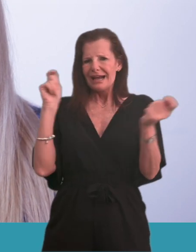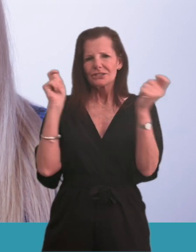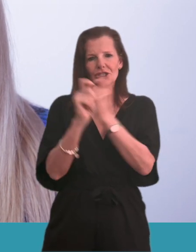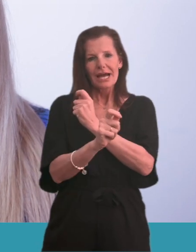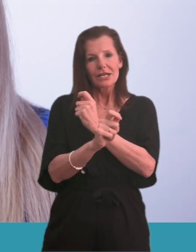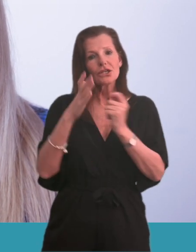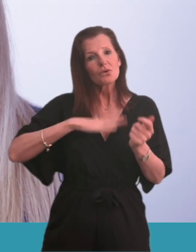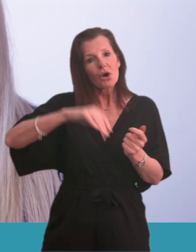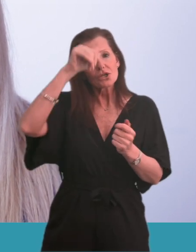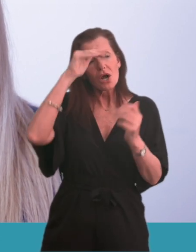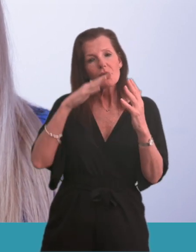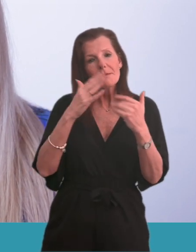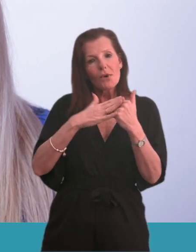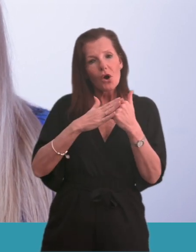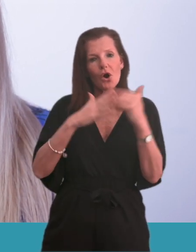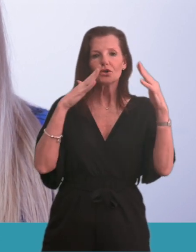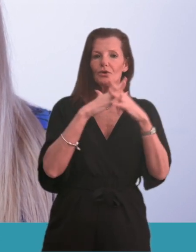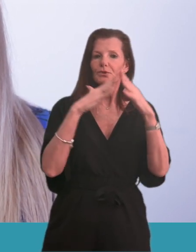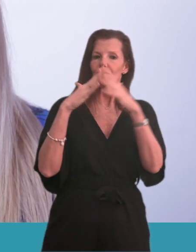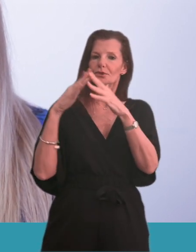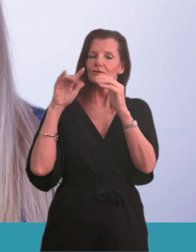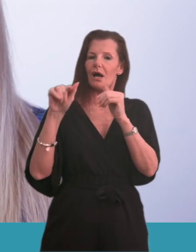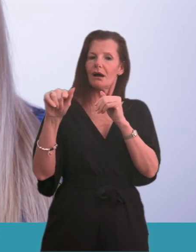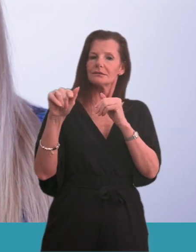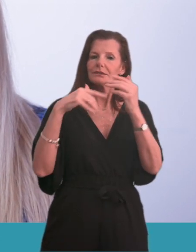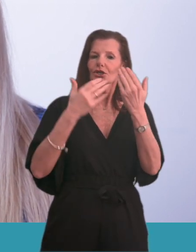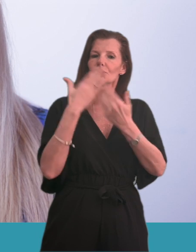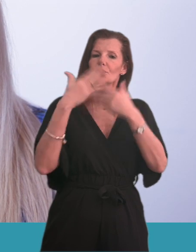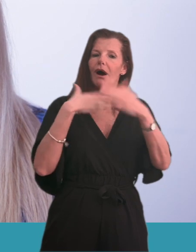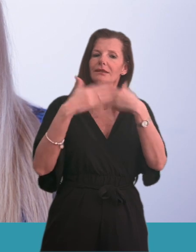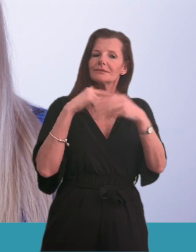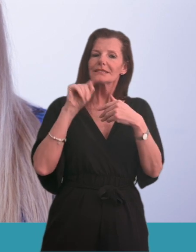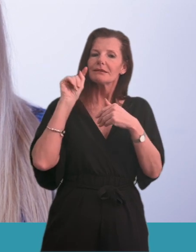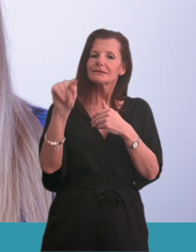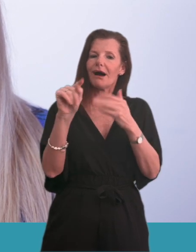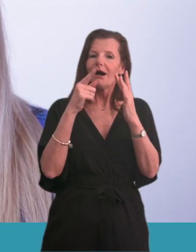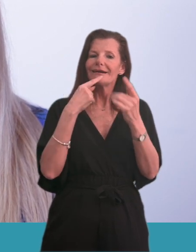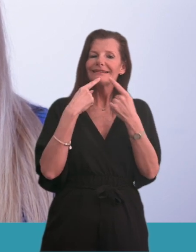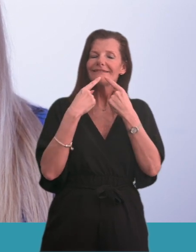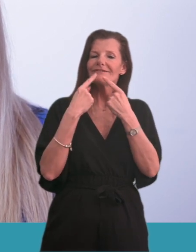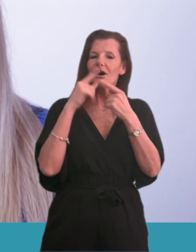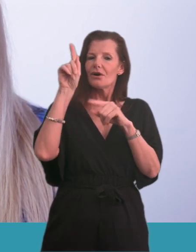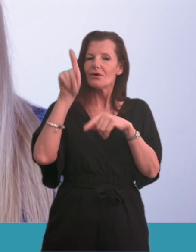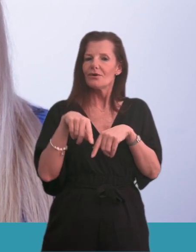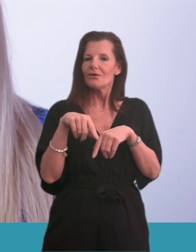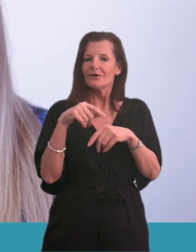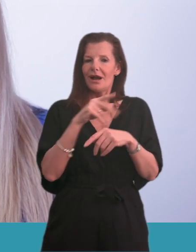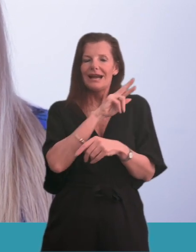Read more about this at www.newhospitals.info forward slash case for